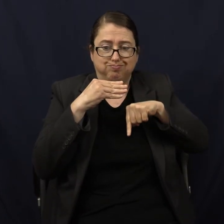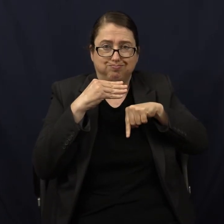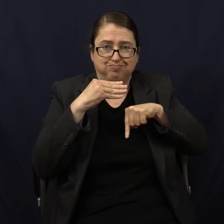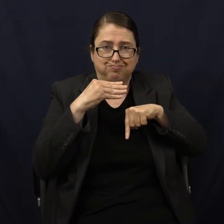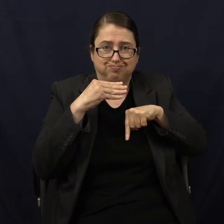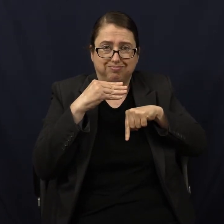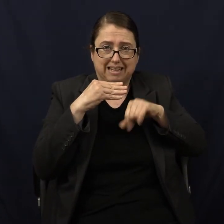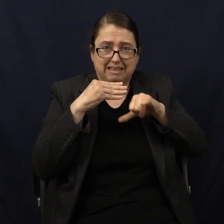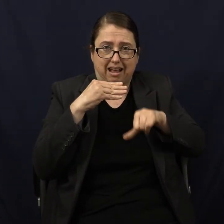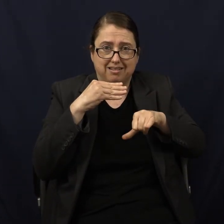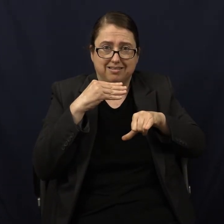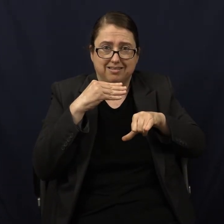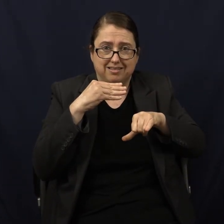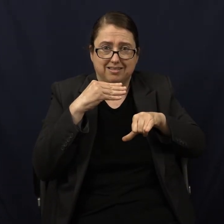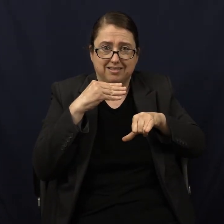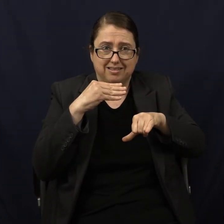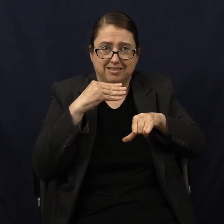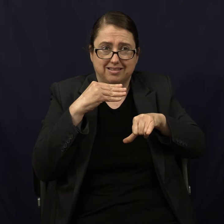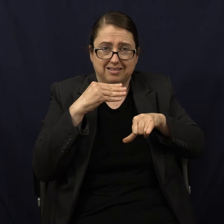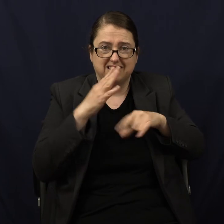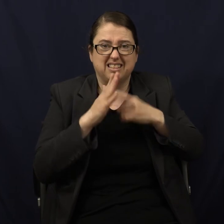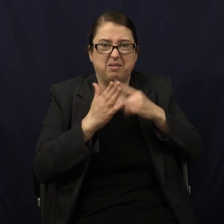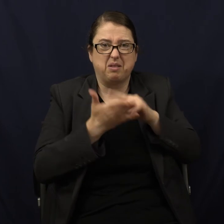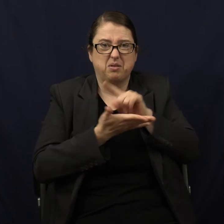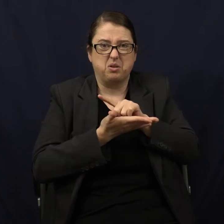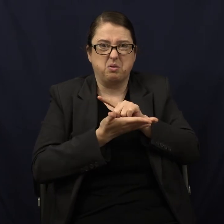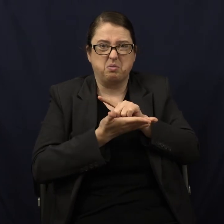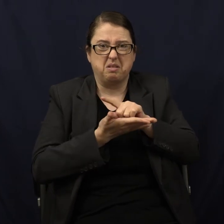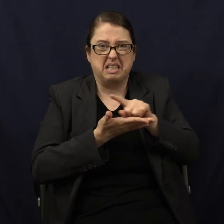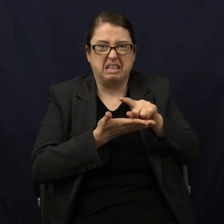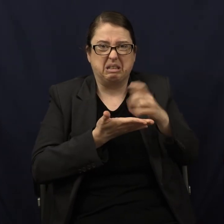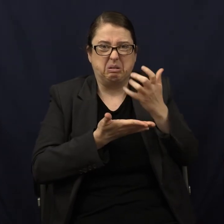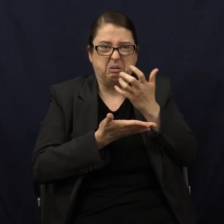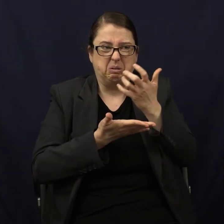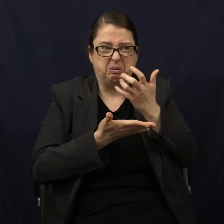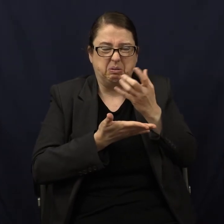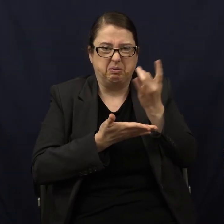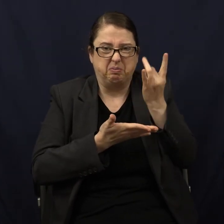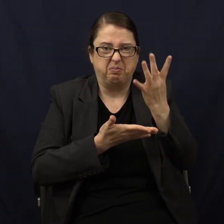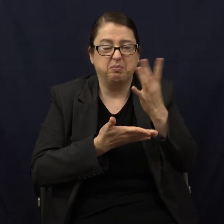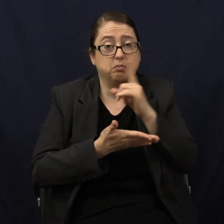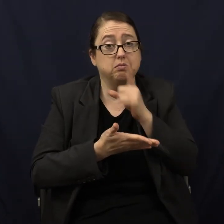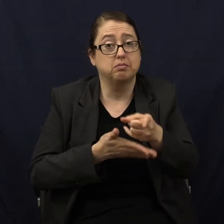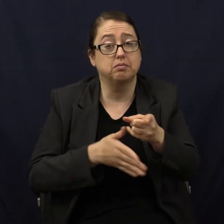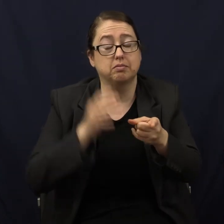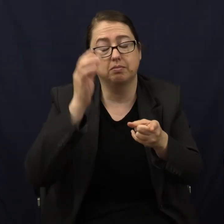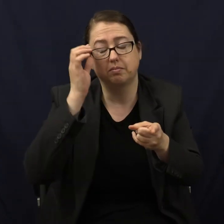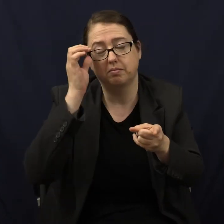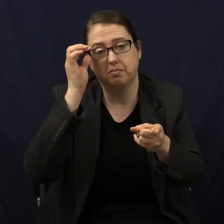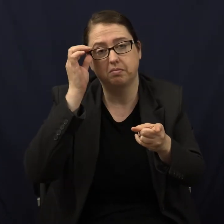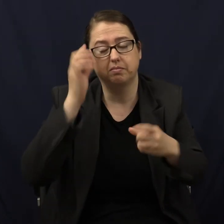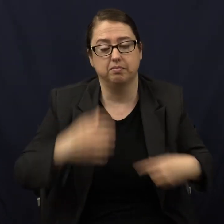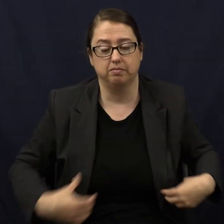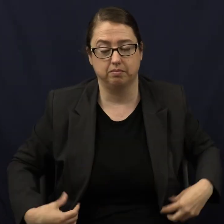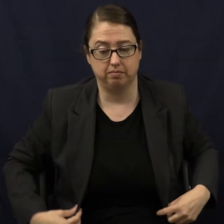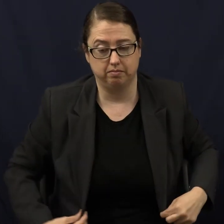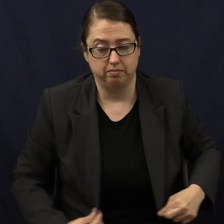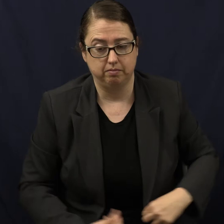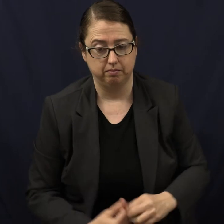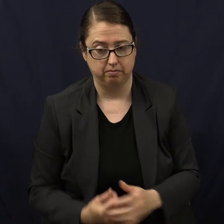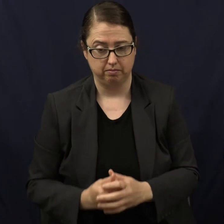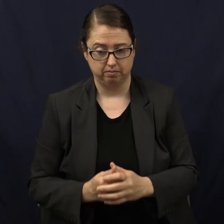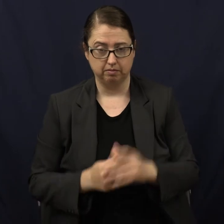and it stays in. Sometimes for a week. Yeah, right? True. The other thing I want to share with you